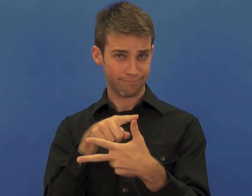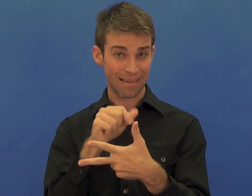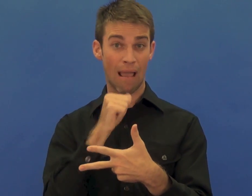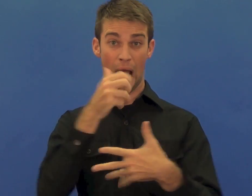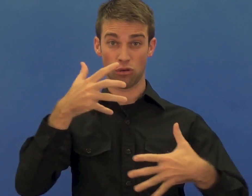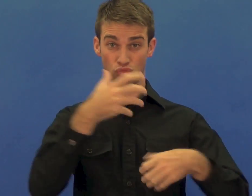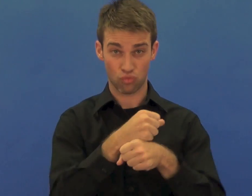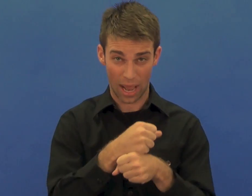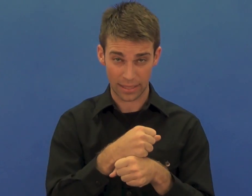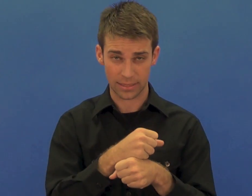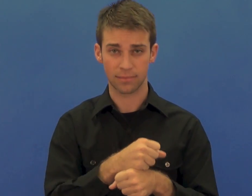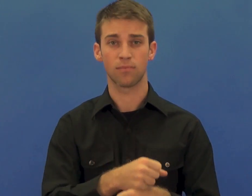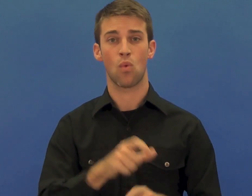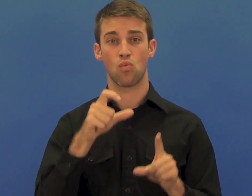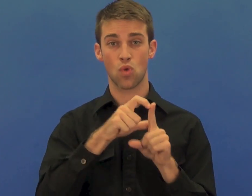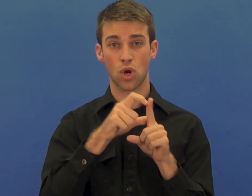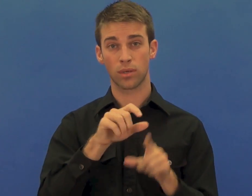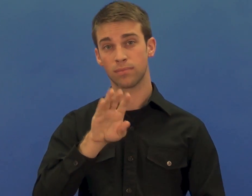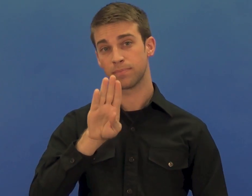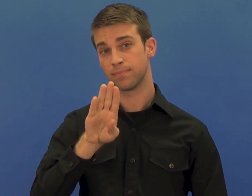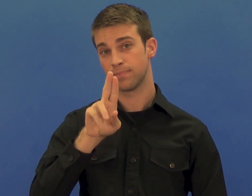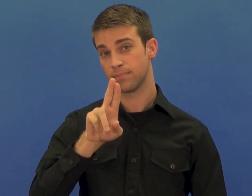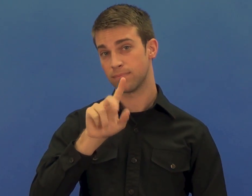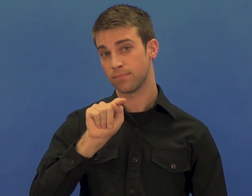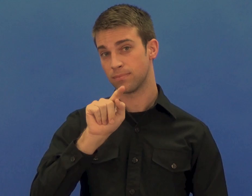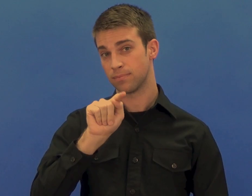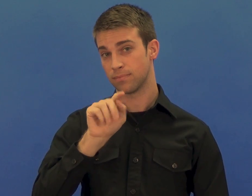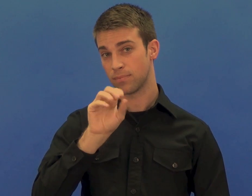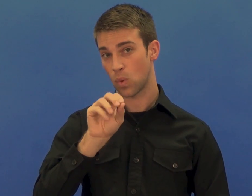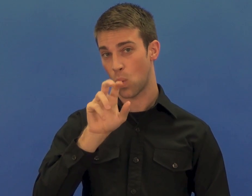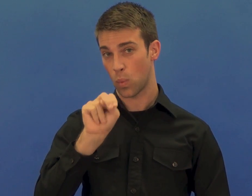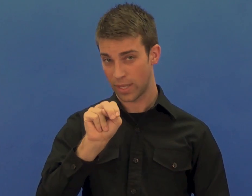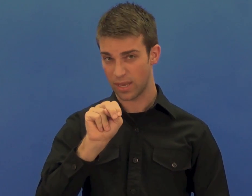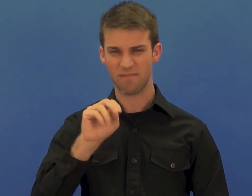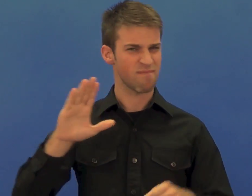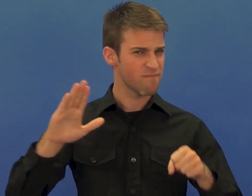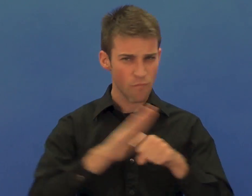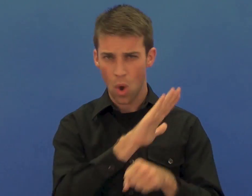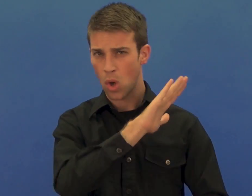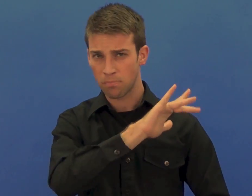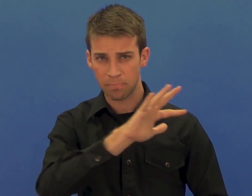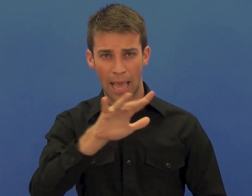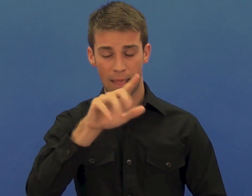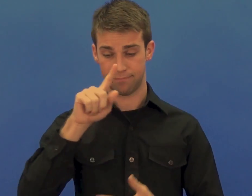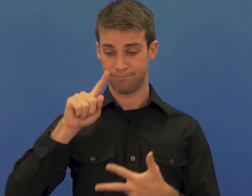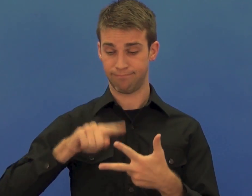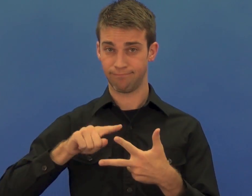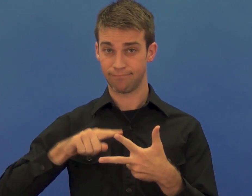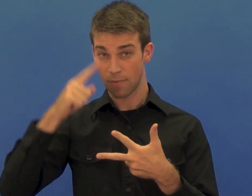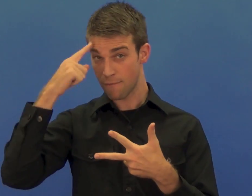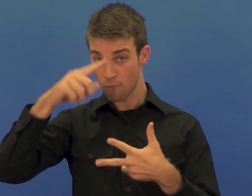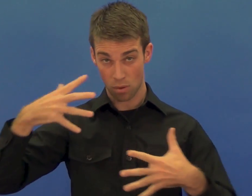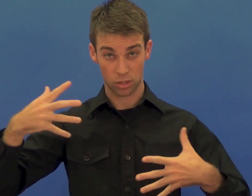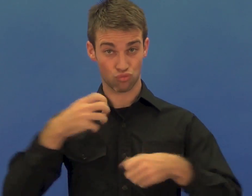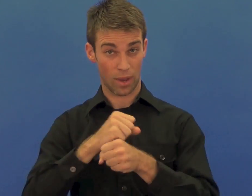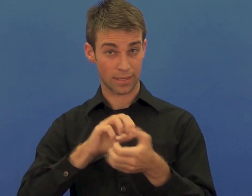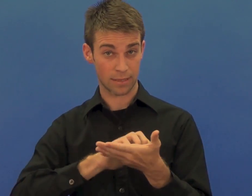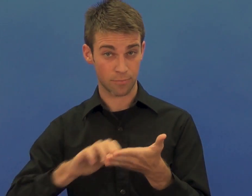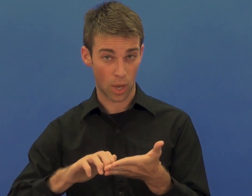as BN, using only two cells rather than six You can see how contracted Braille is more efficient